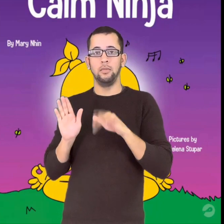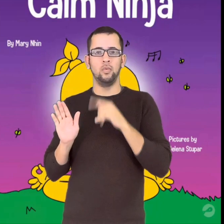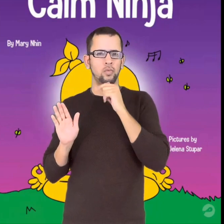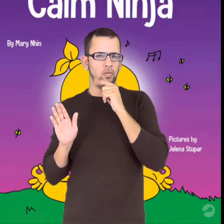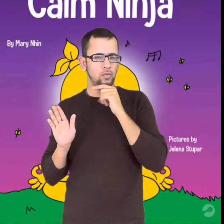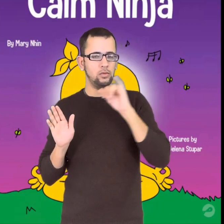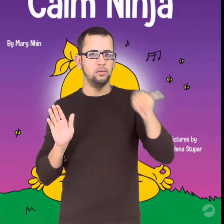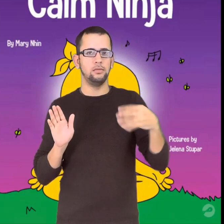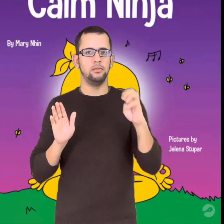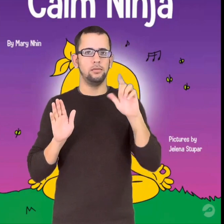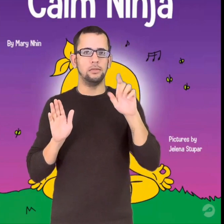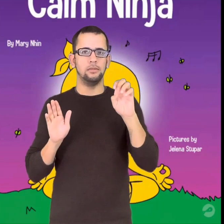Yelena Stupar